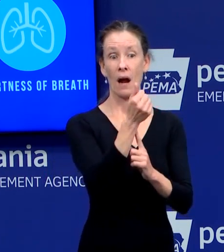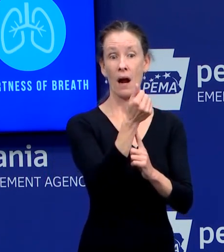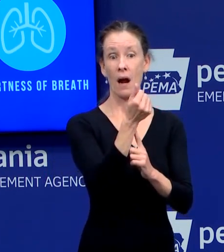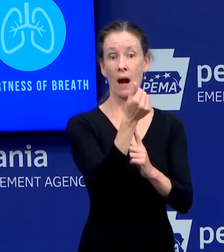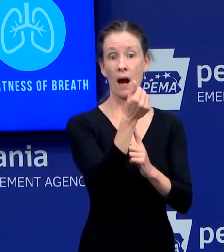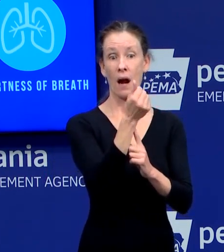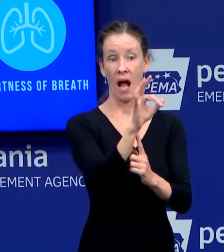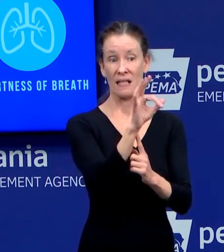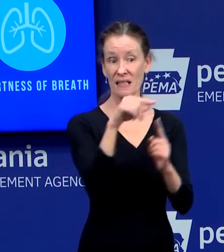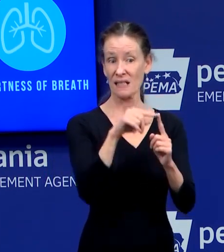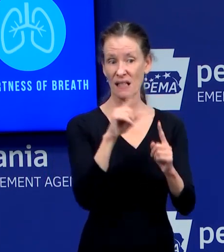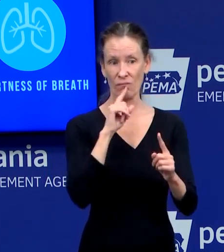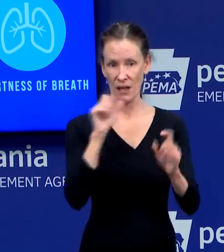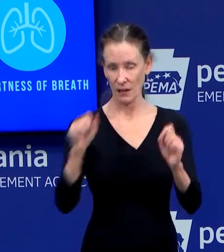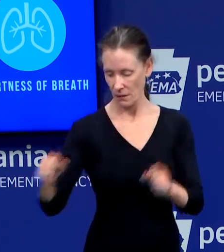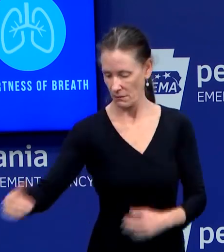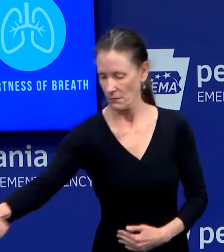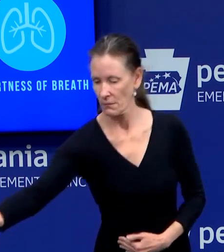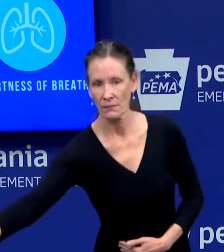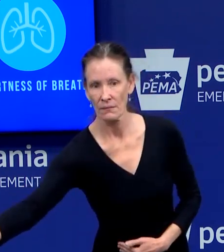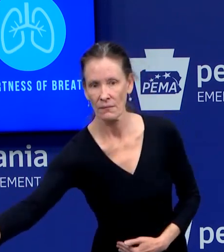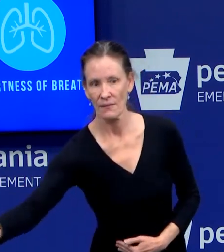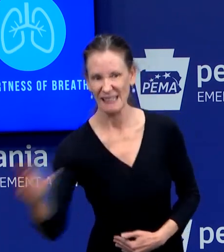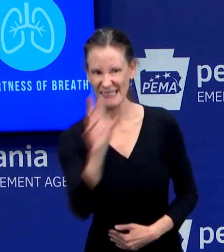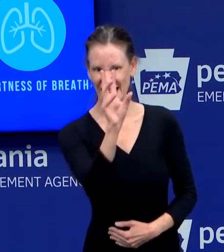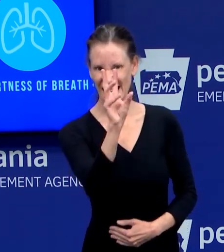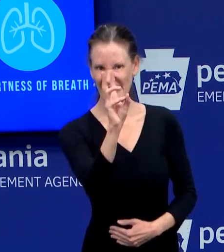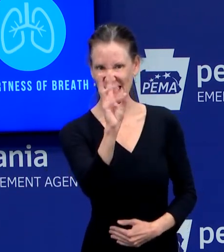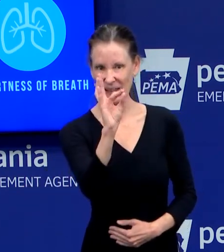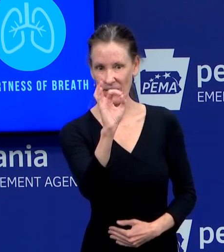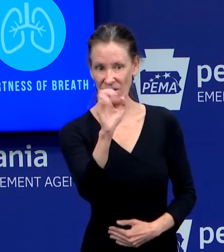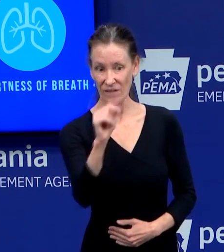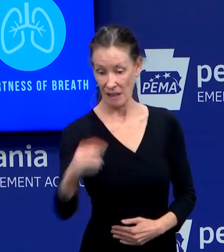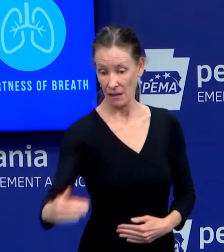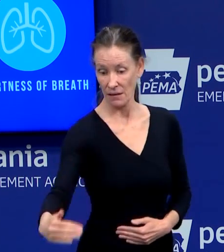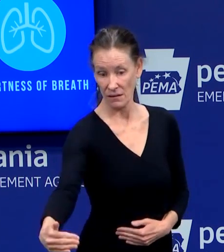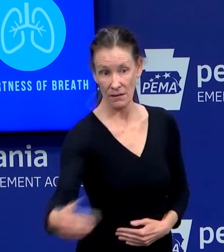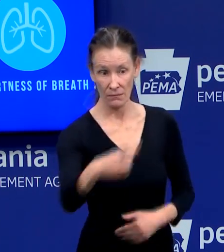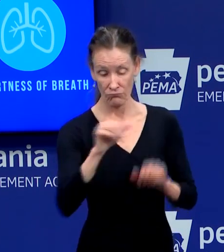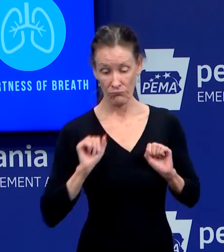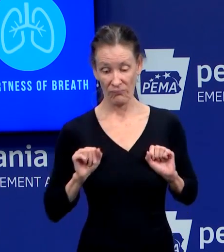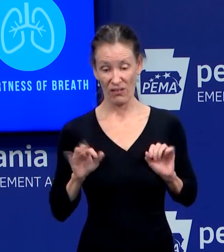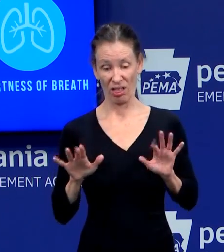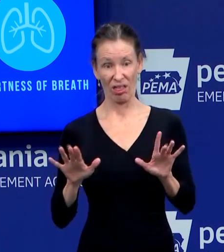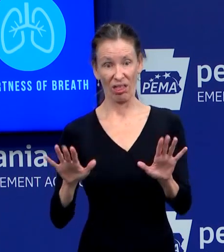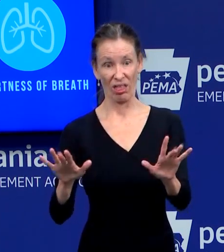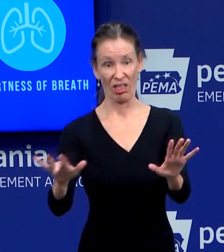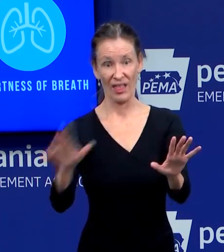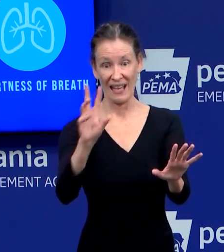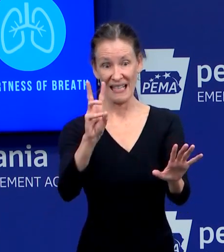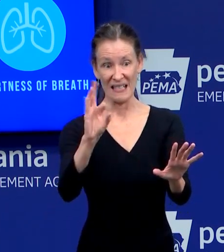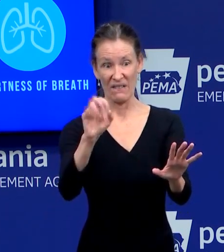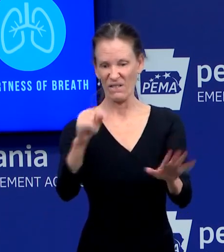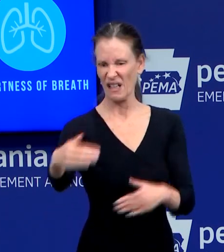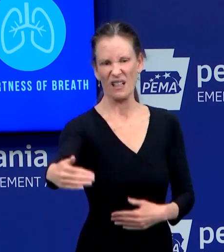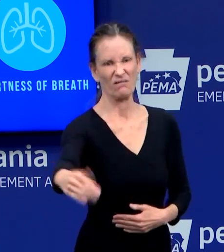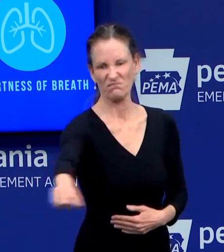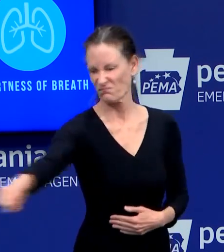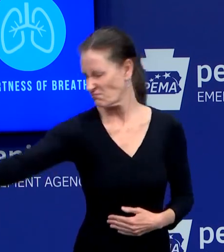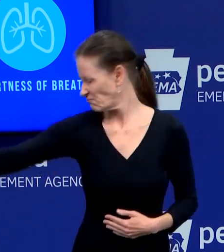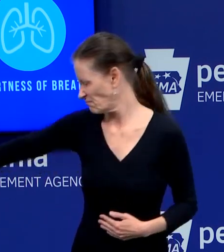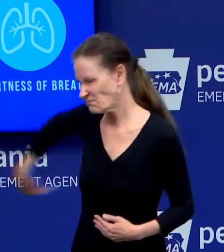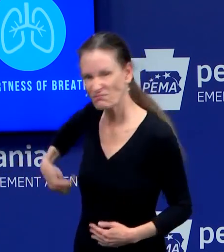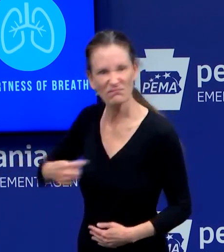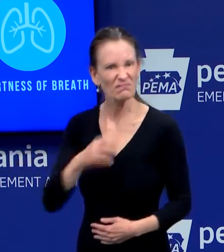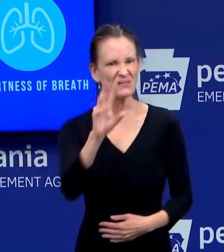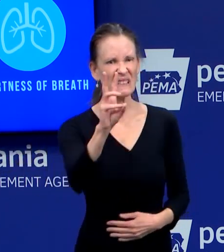they coughed, it's not going to travel more than six feet. And so we want people, if possible, to be six feet away, if that's possible. Uh, we also want people